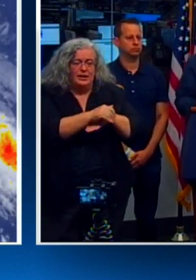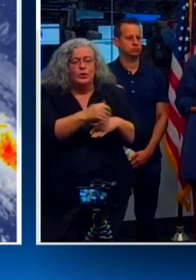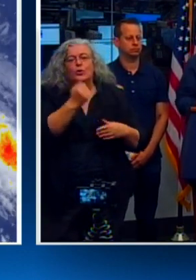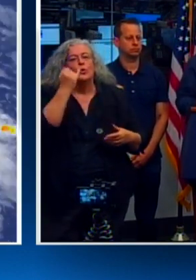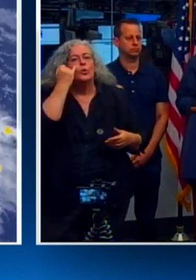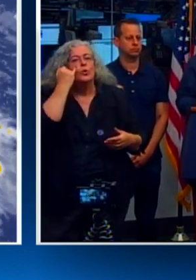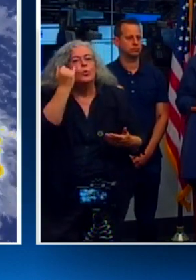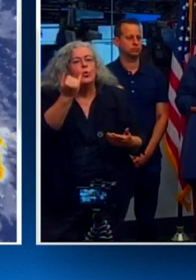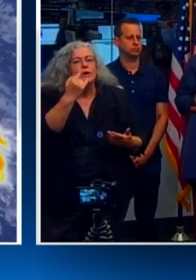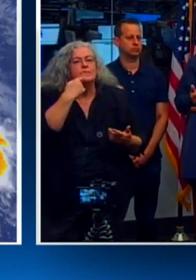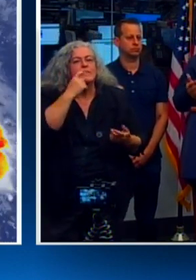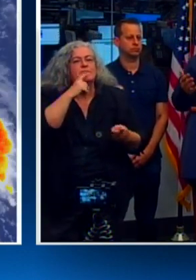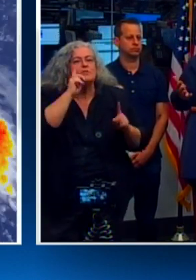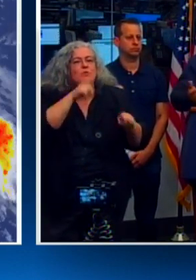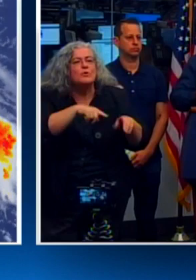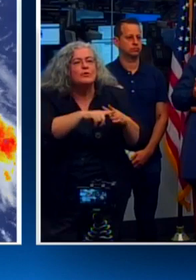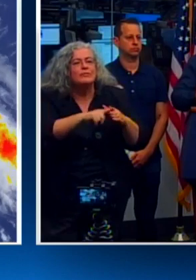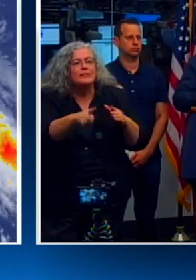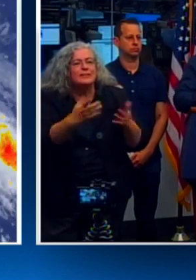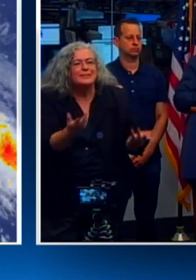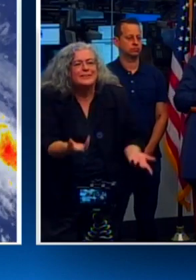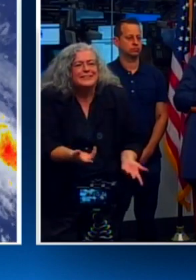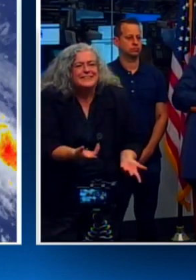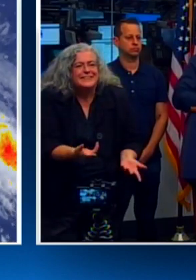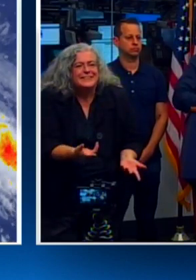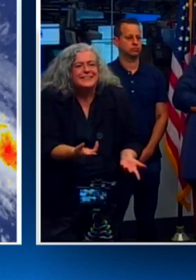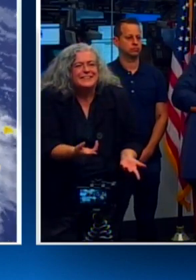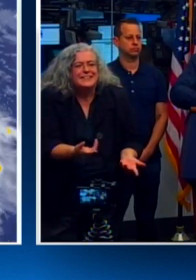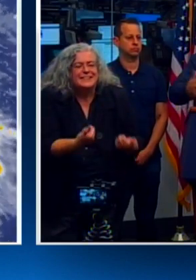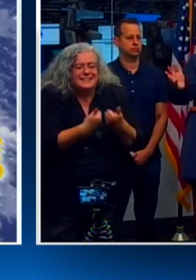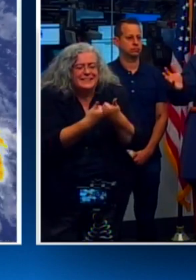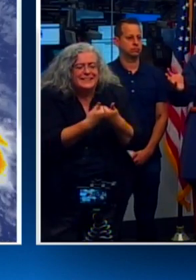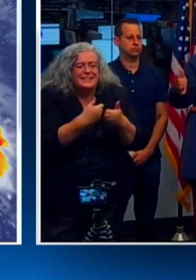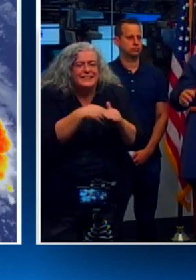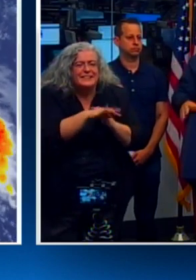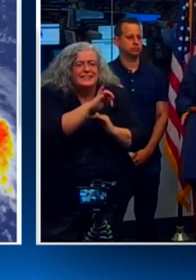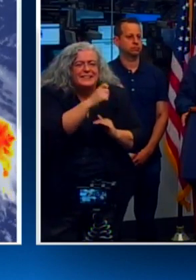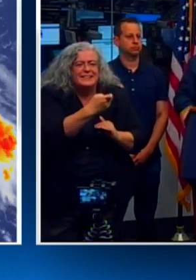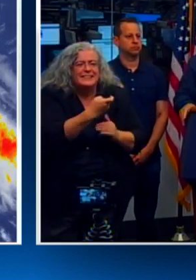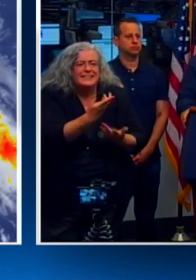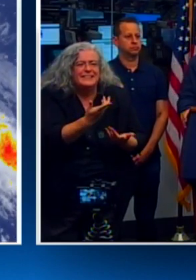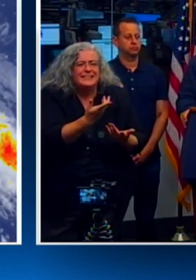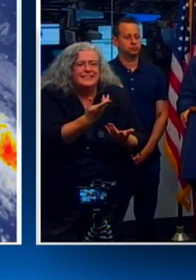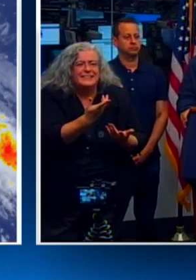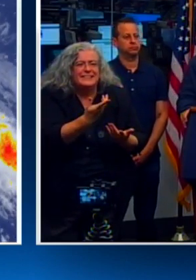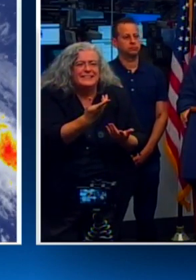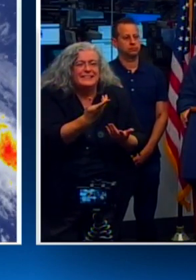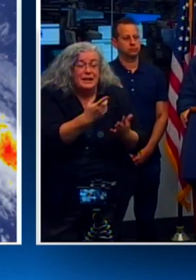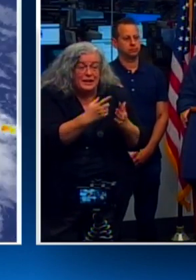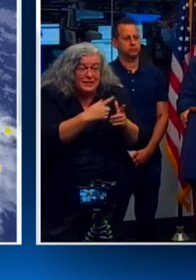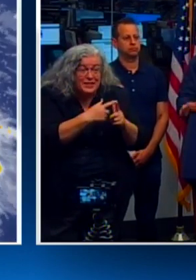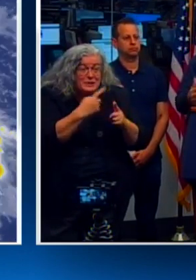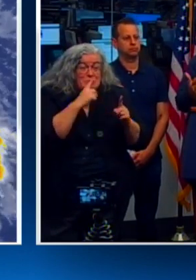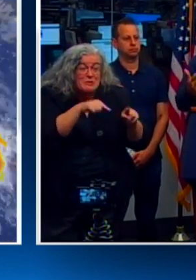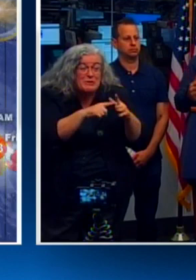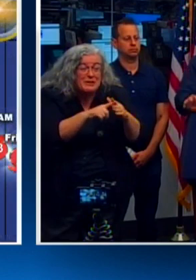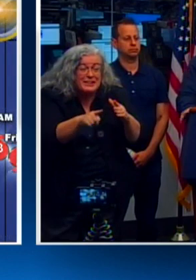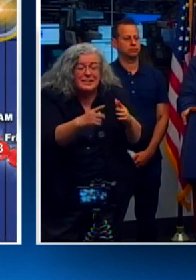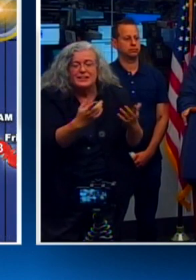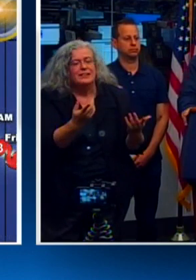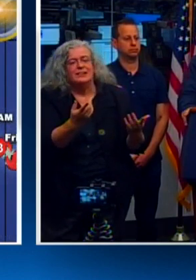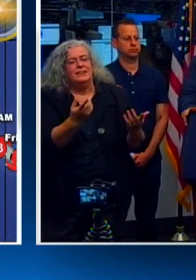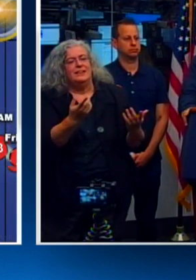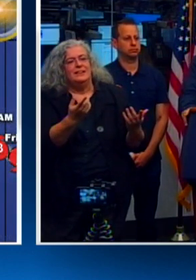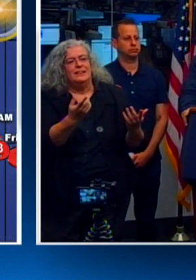hours before the game. So if you have a game in Jacksonville, how does that impact the evacuation of parts of